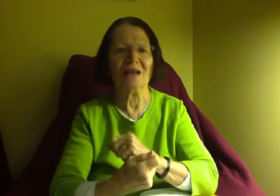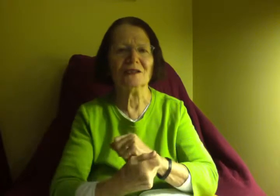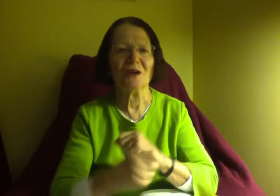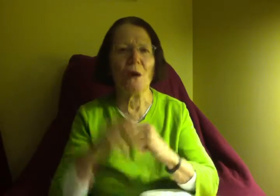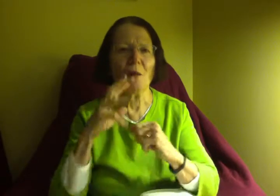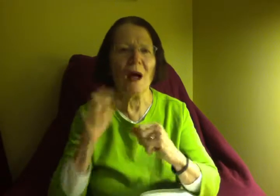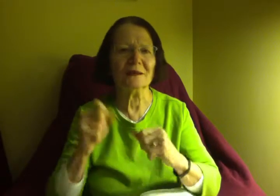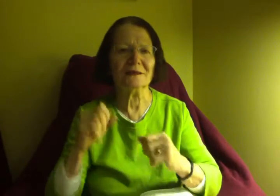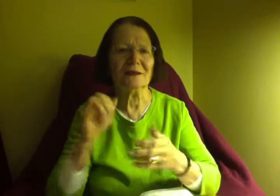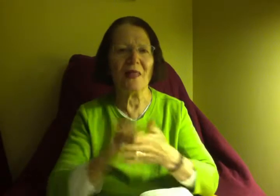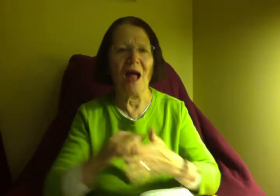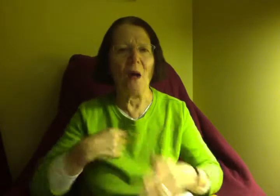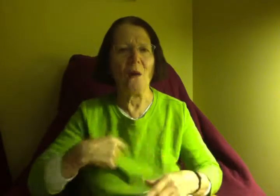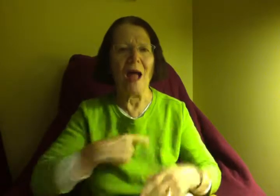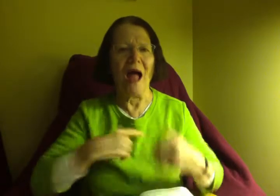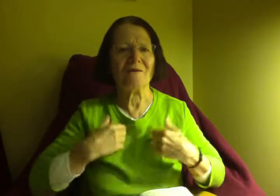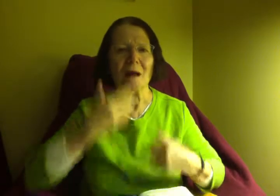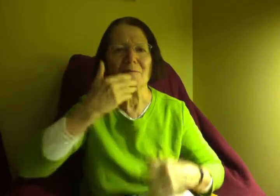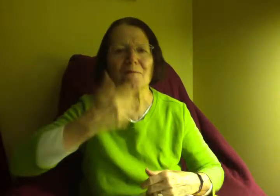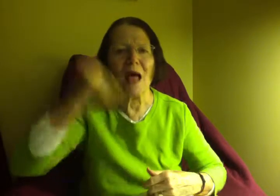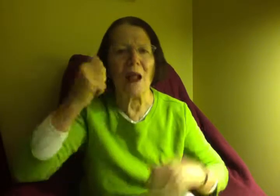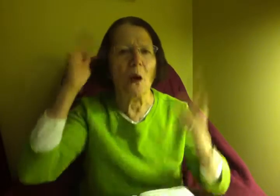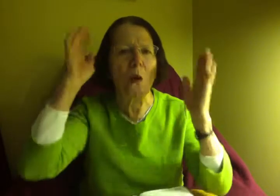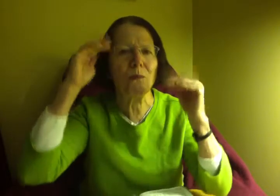my dad. They're open.